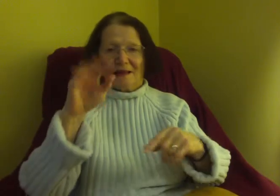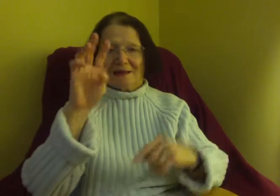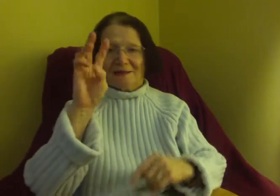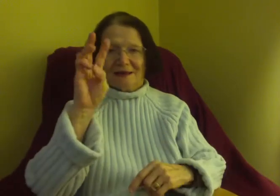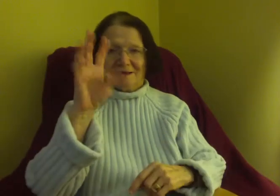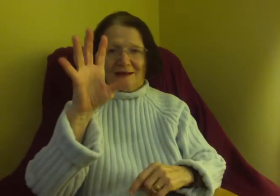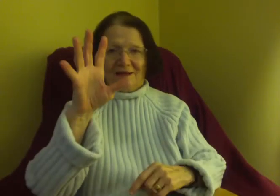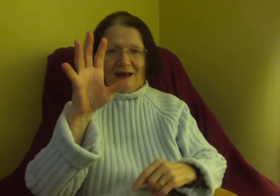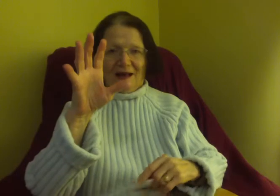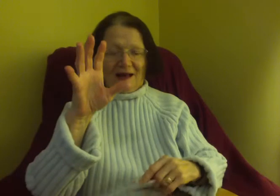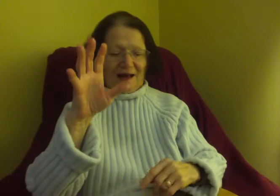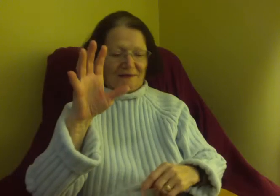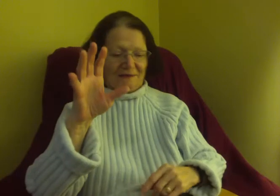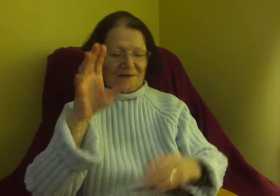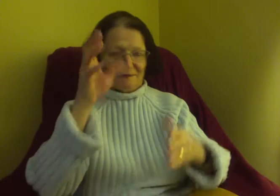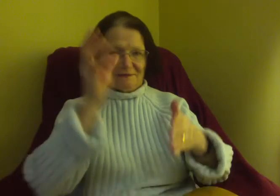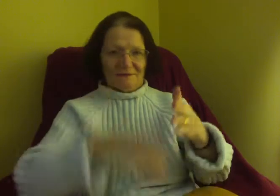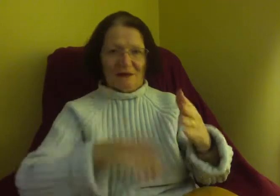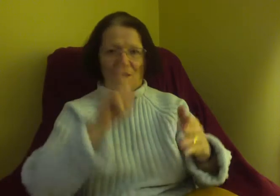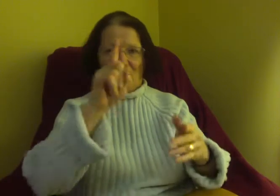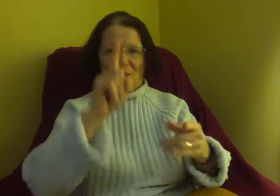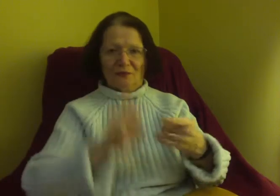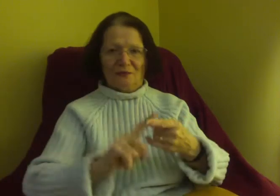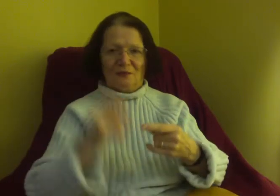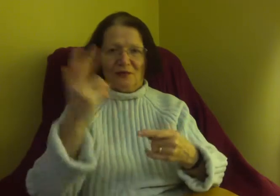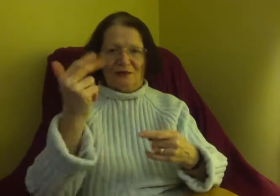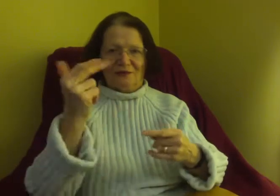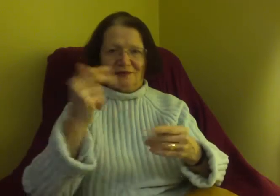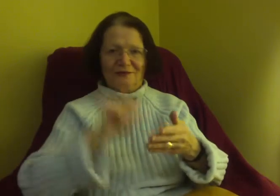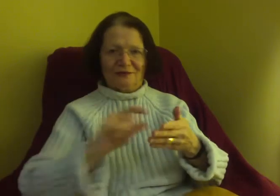I don't know.